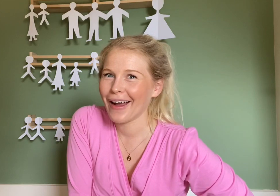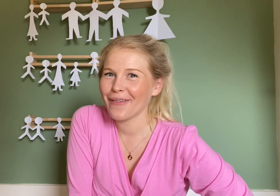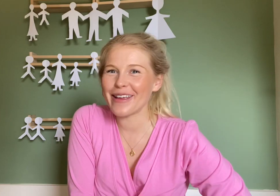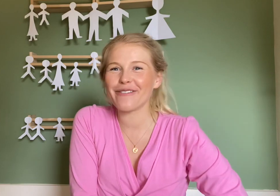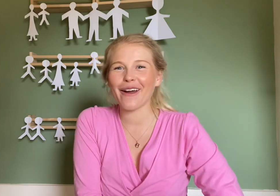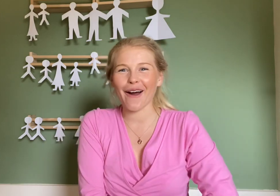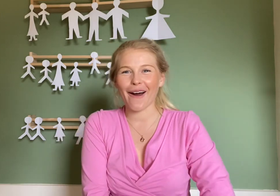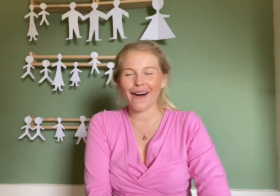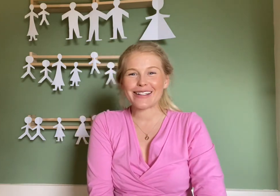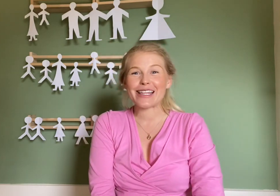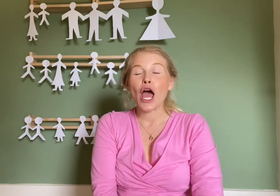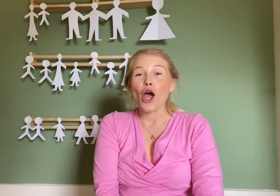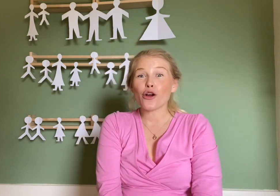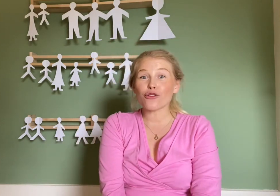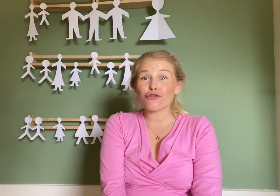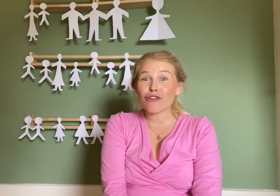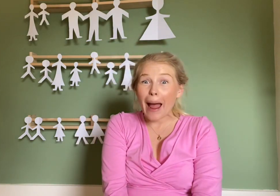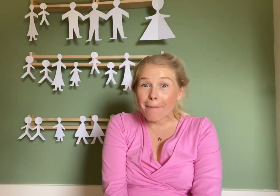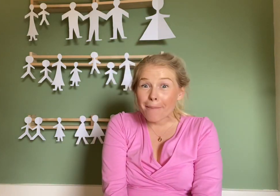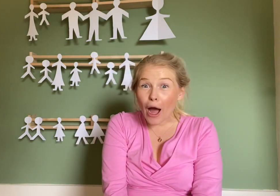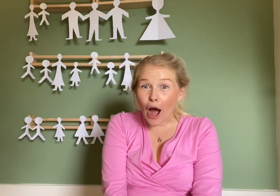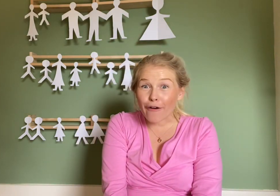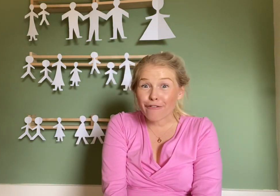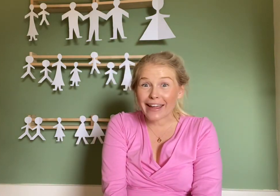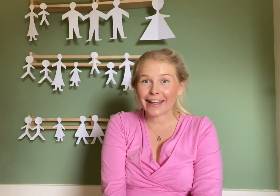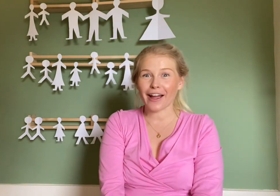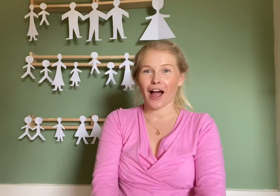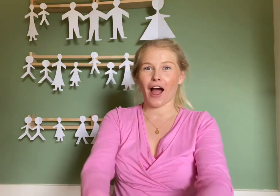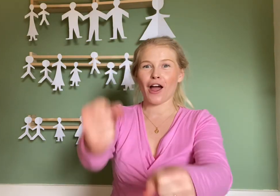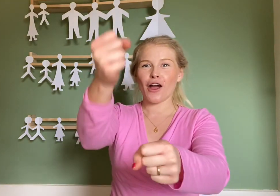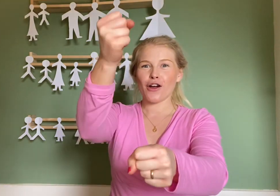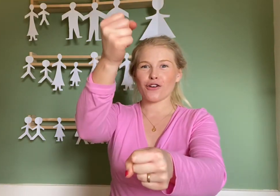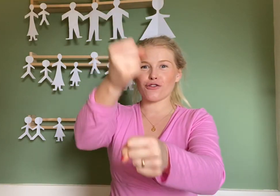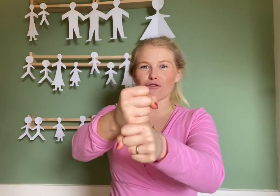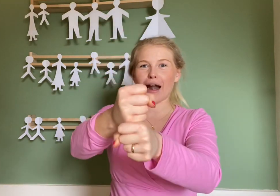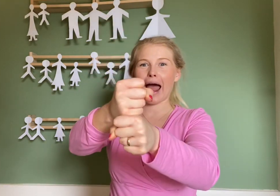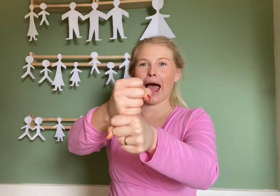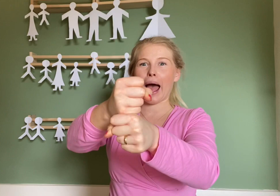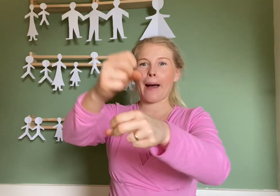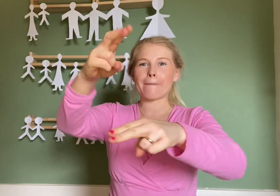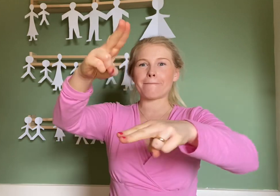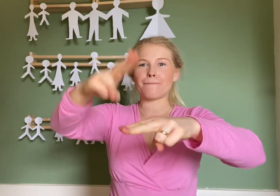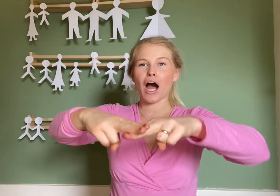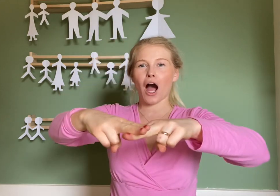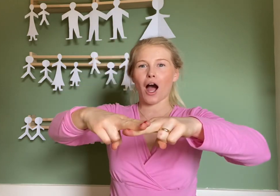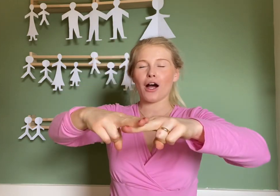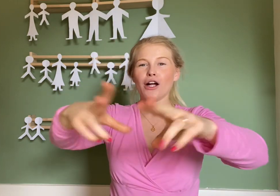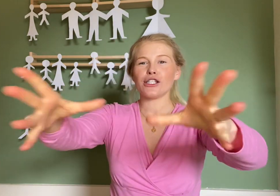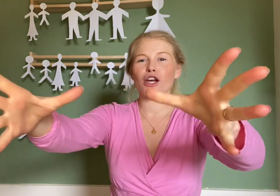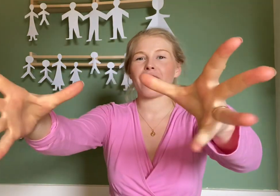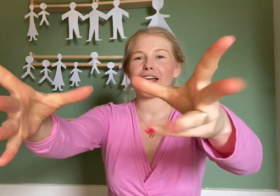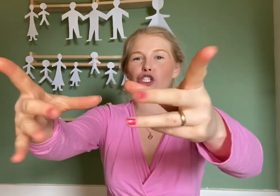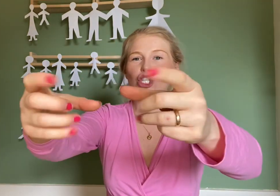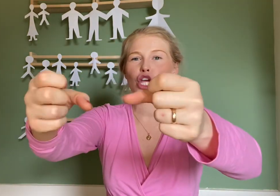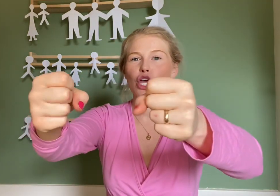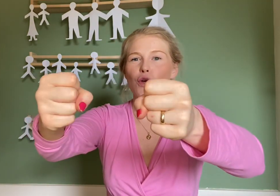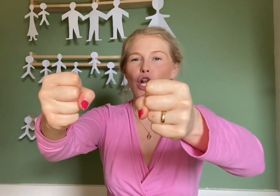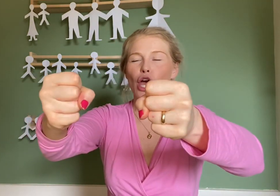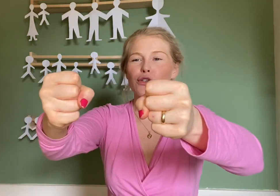We've got grandpa finger, grandpa. So that's two closed